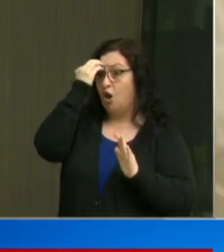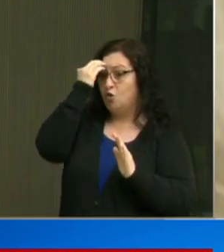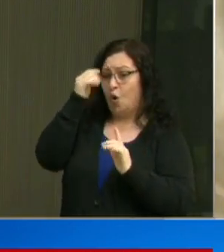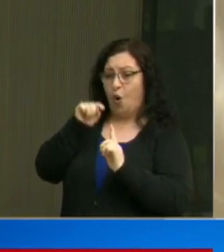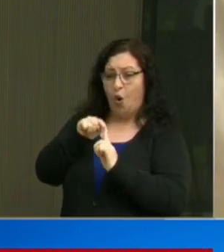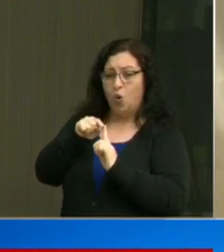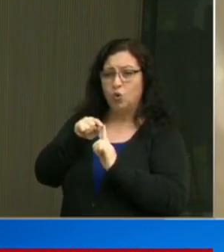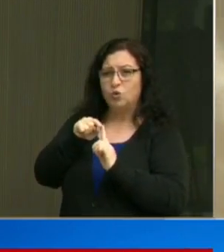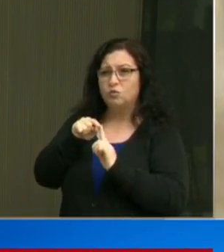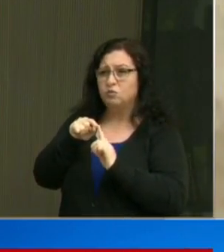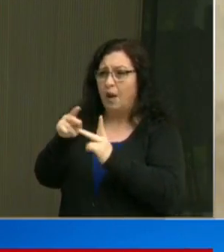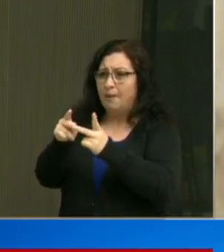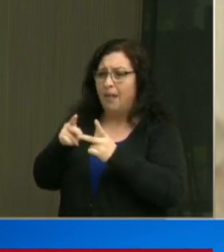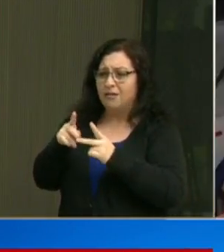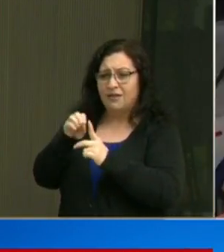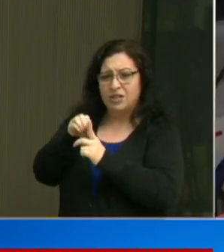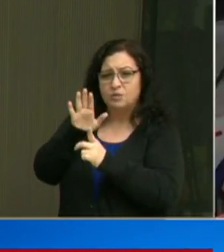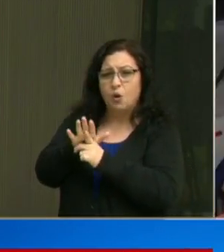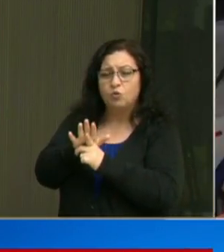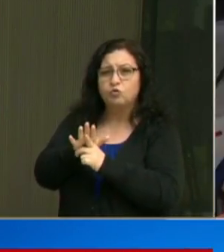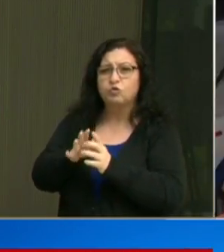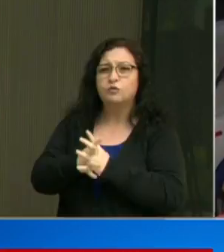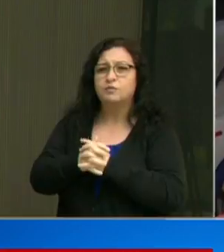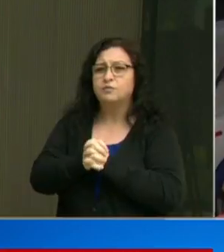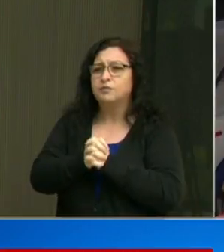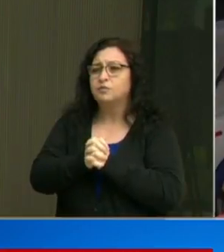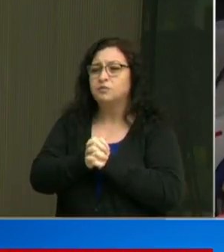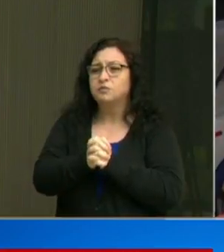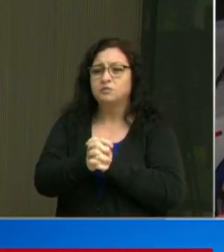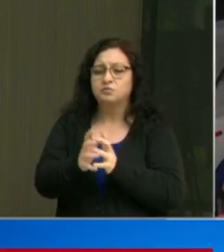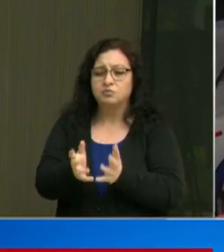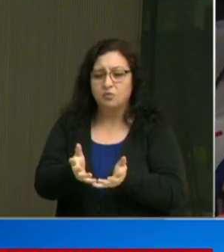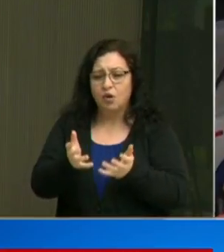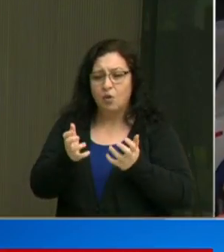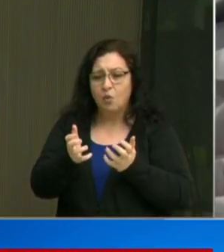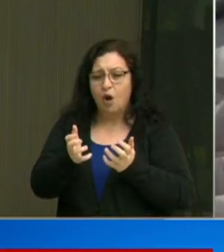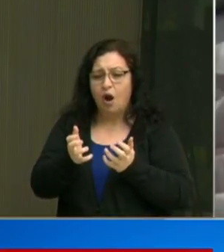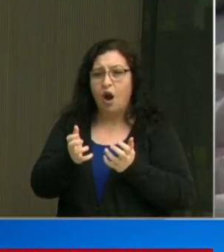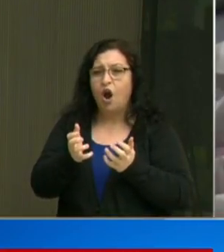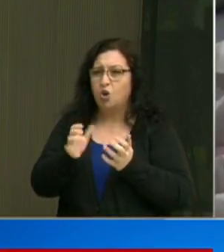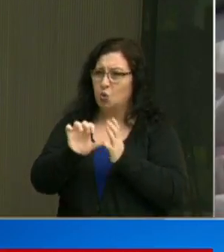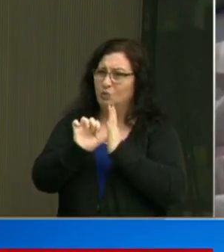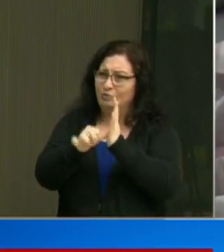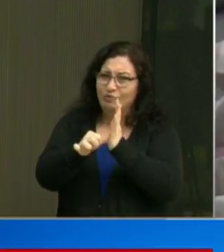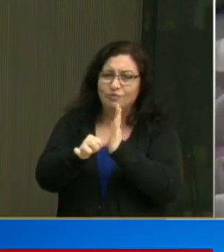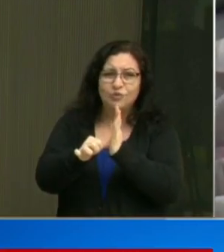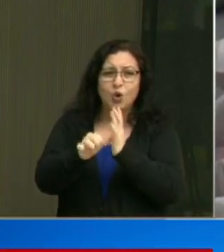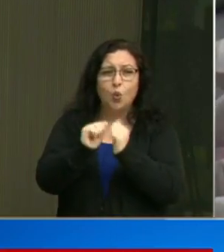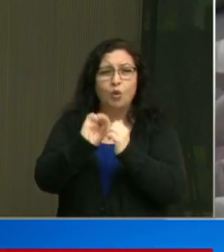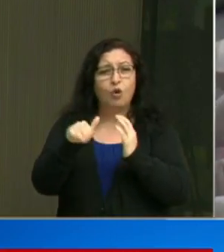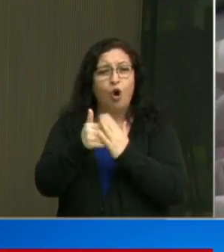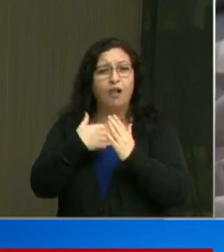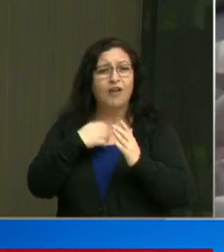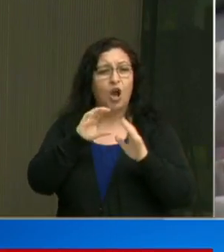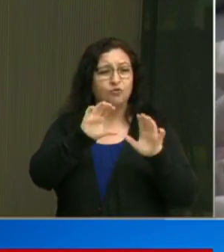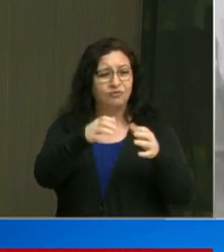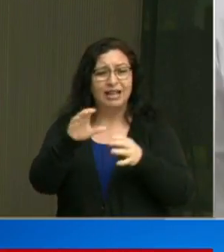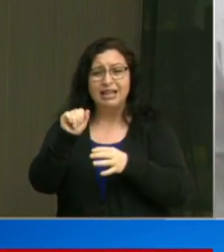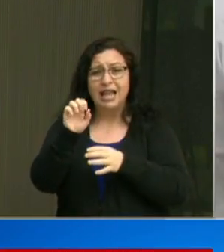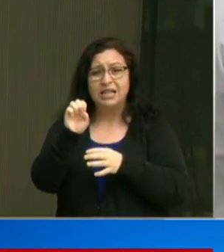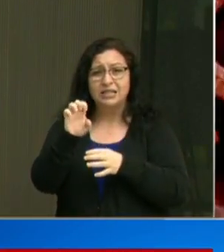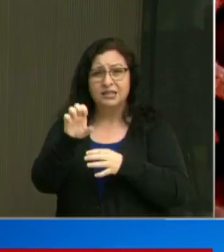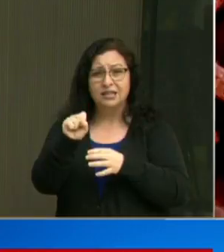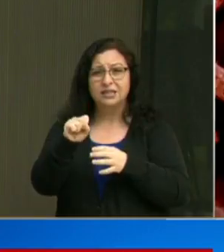source of exposure. I want to reiterate that with all of our cases, we